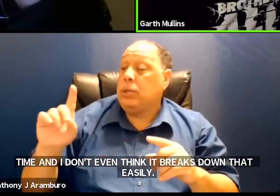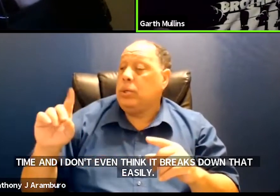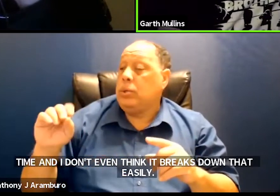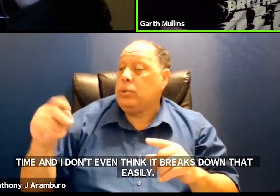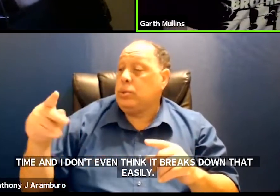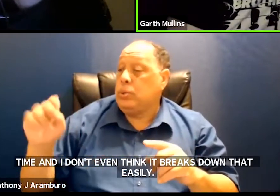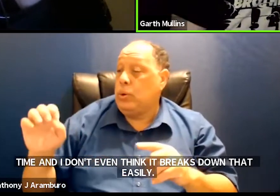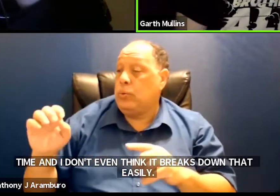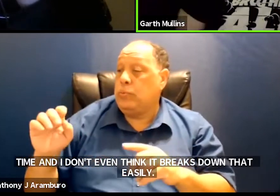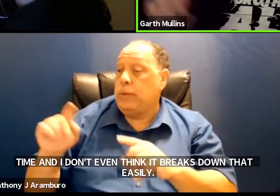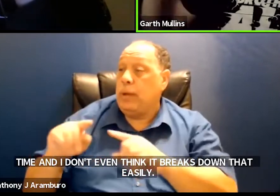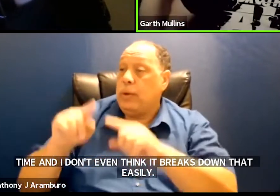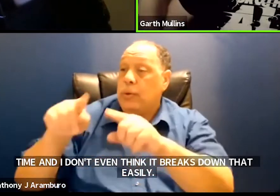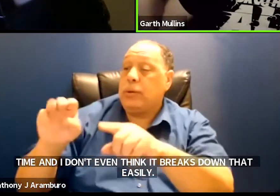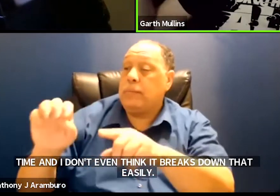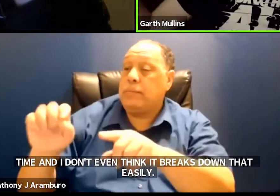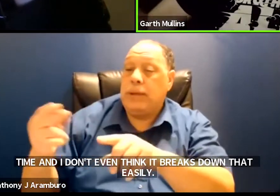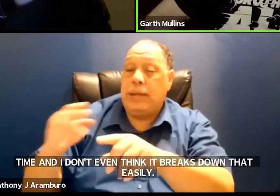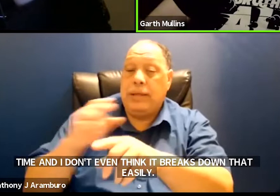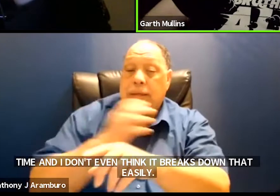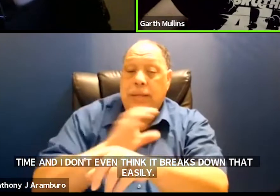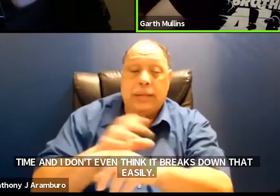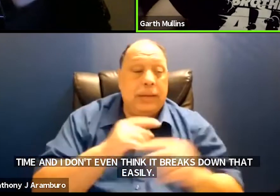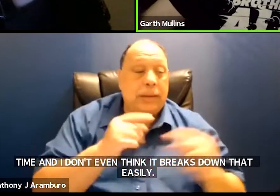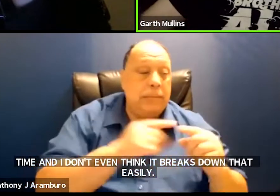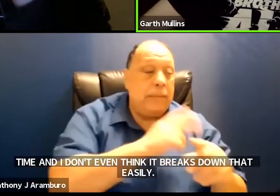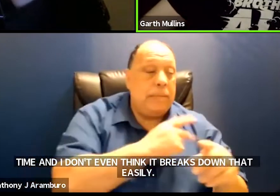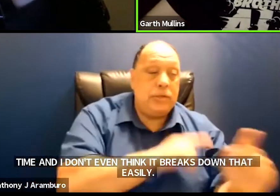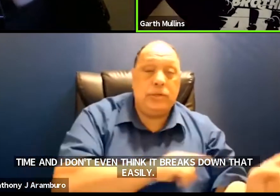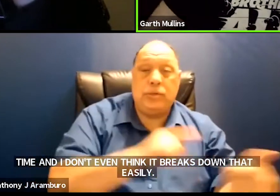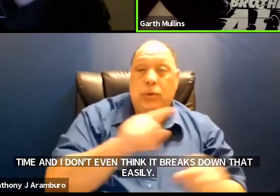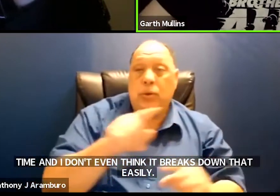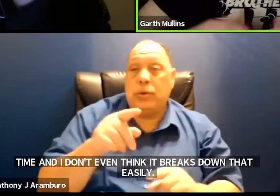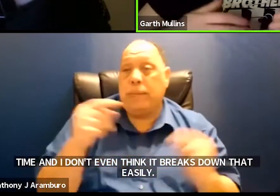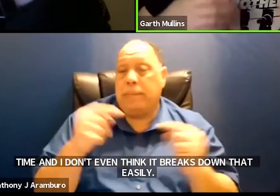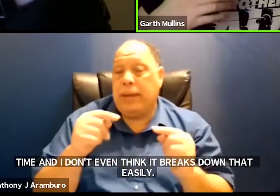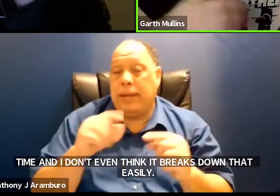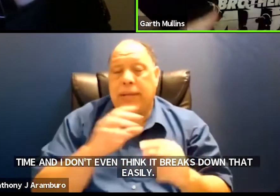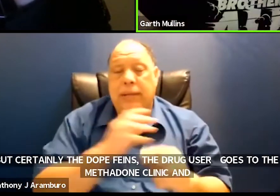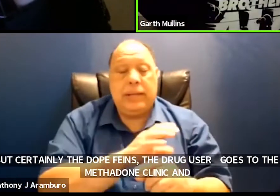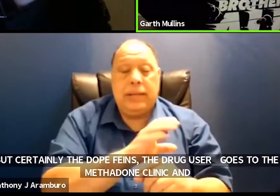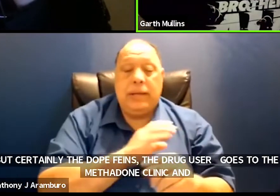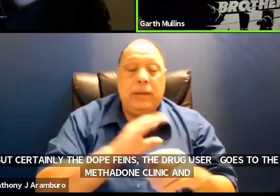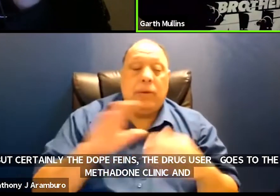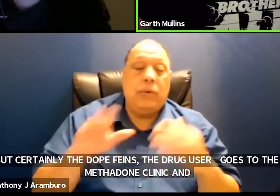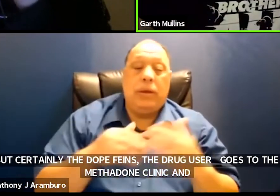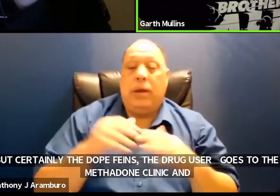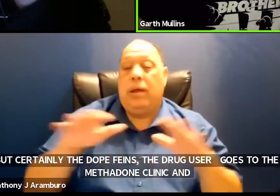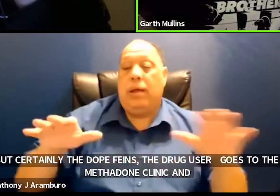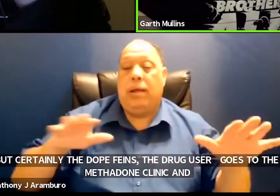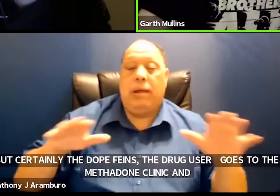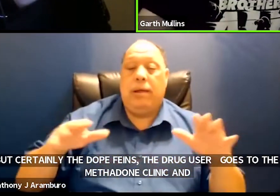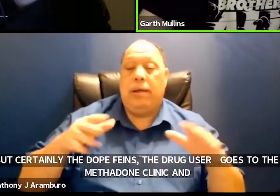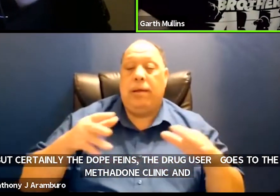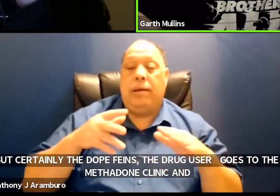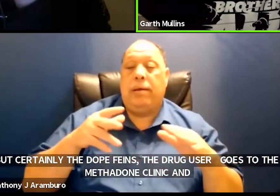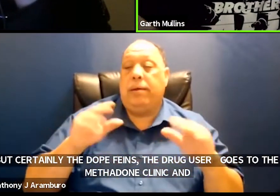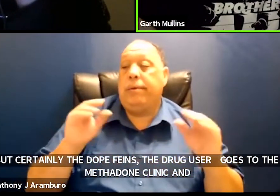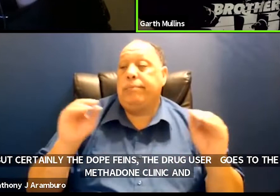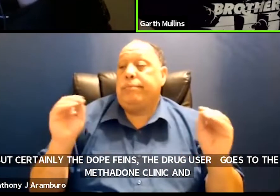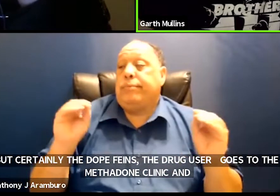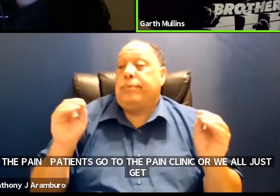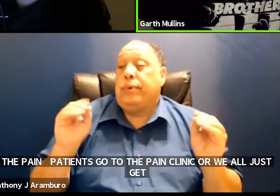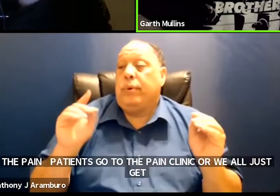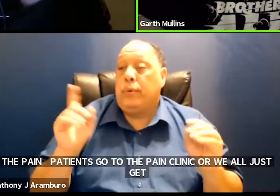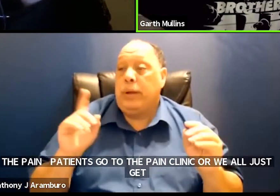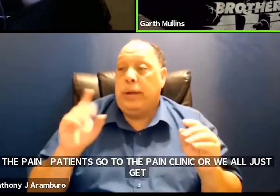methadone clinic and the pain patients go to the pain clinic or or something else or we all just get cut off and go nowhere or i guess